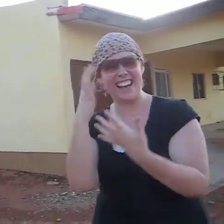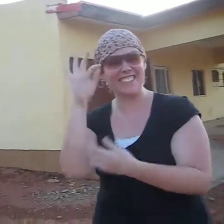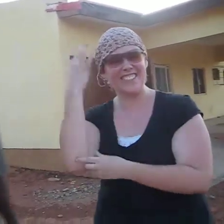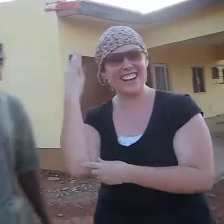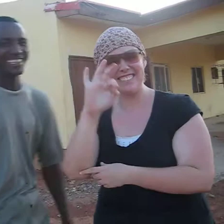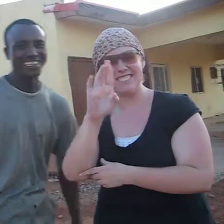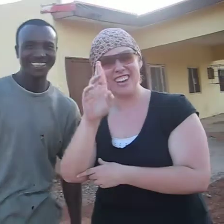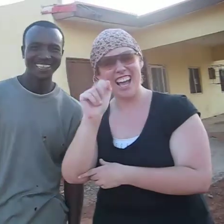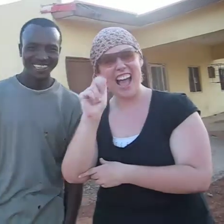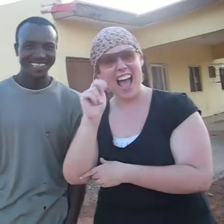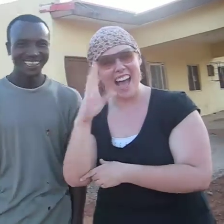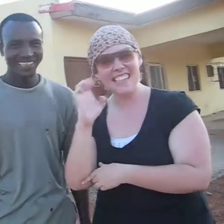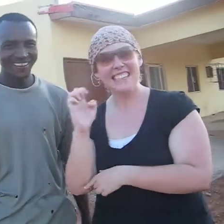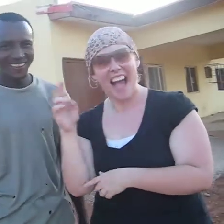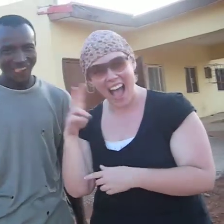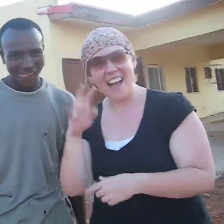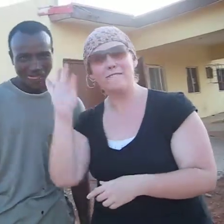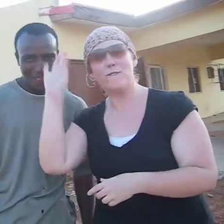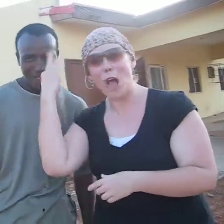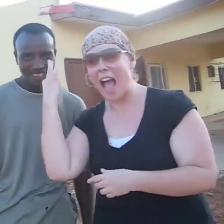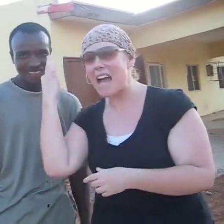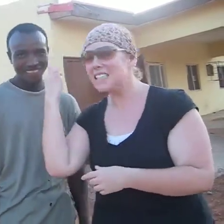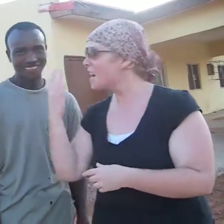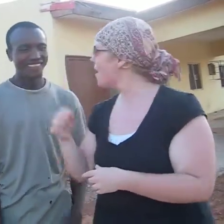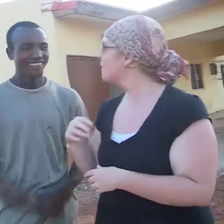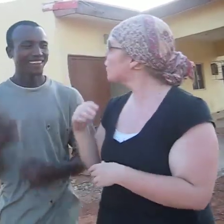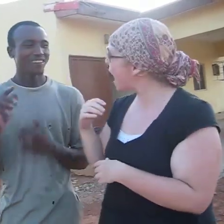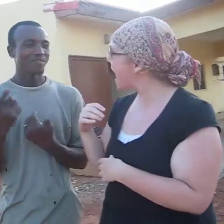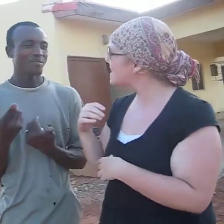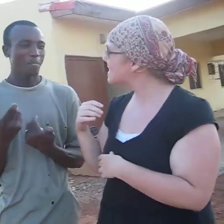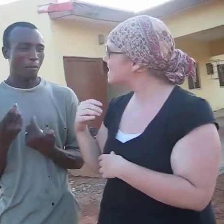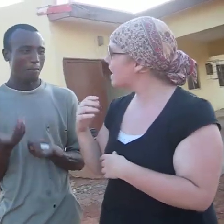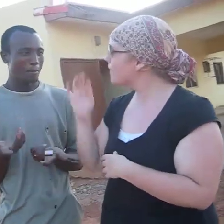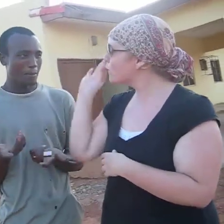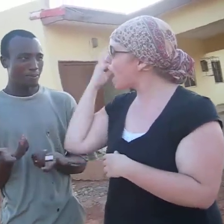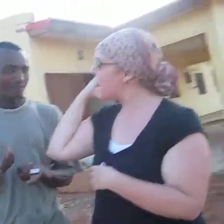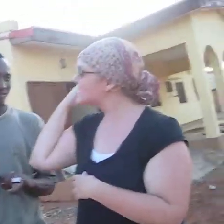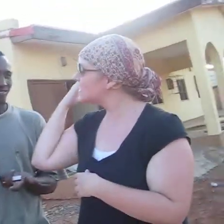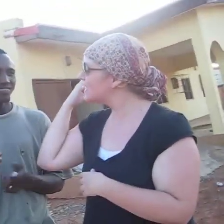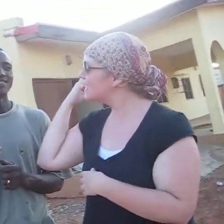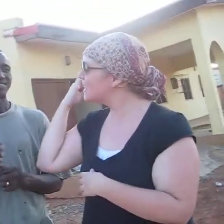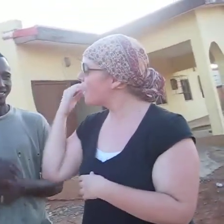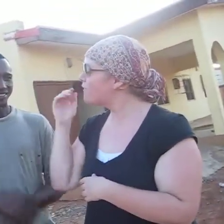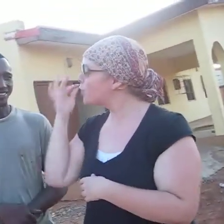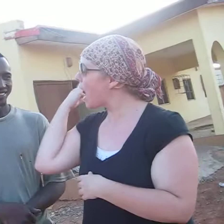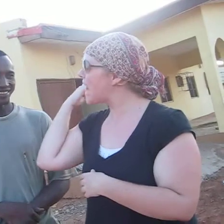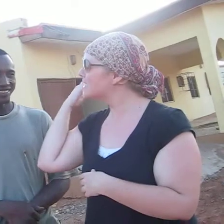? ? ? ? ? ? ? Mom!